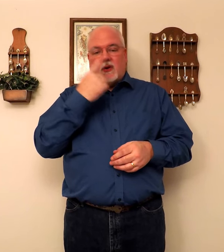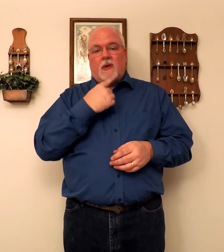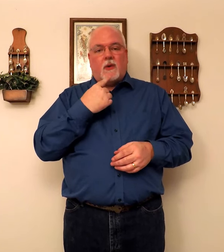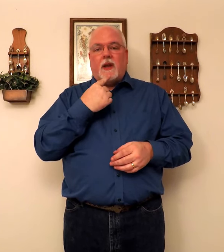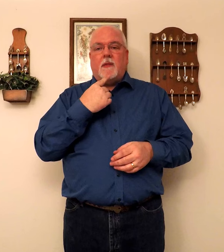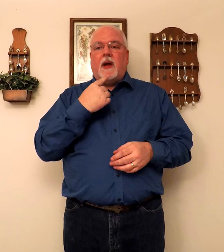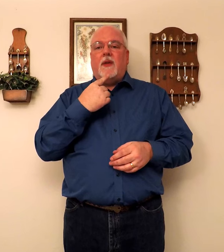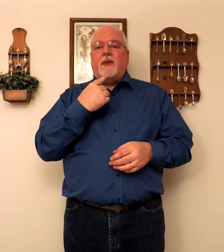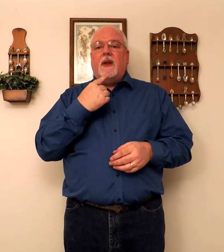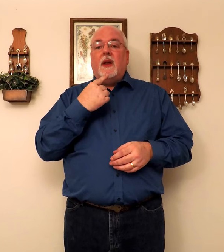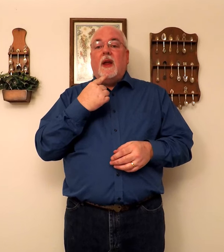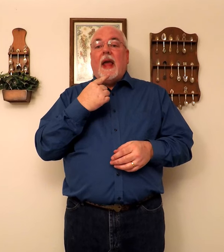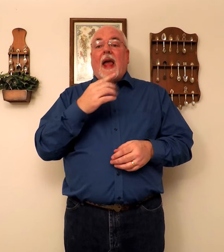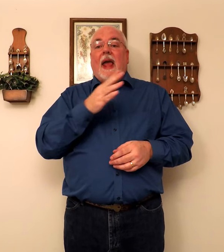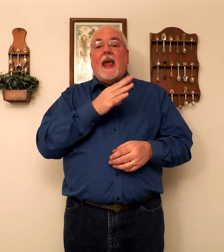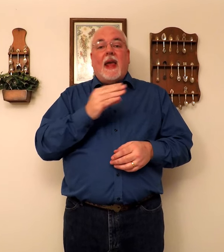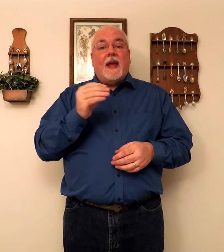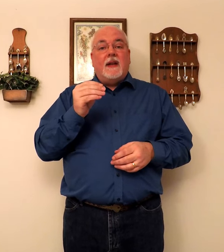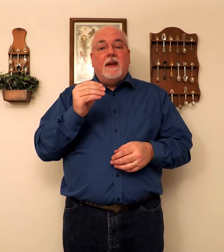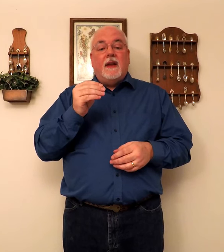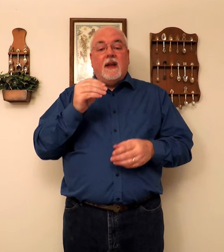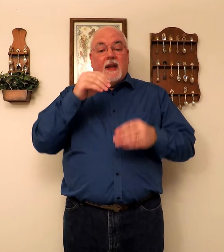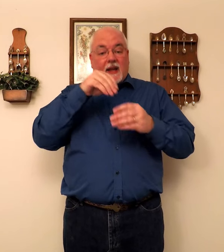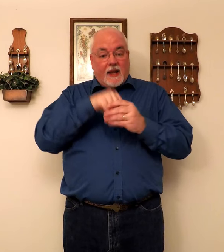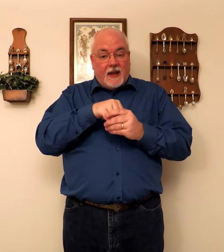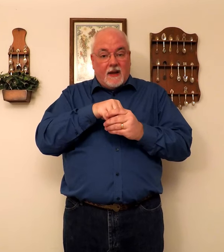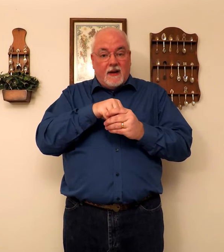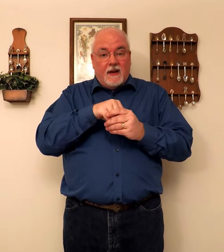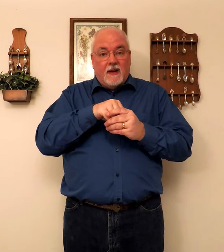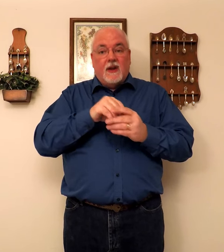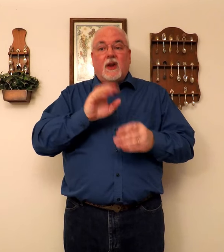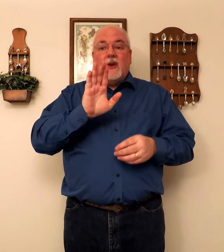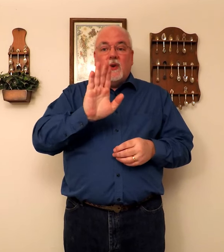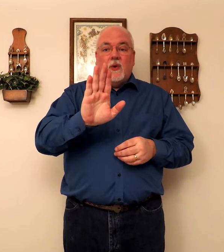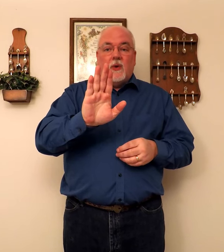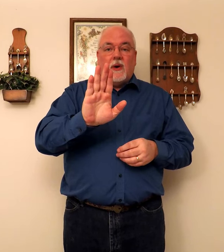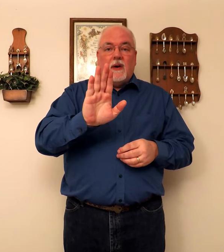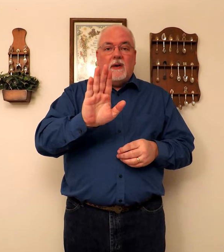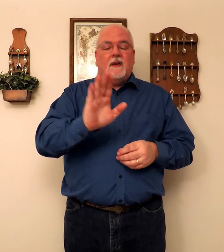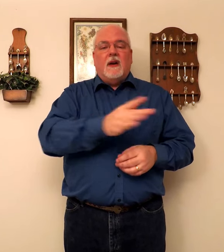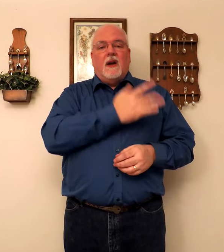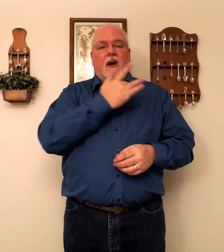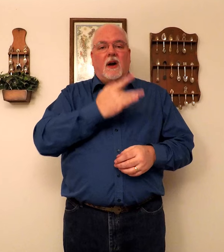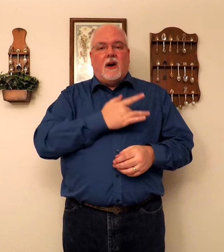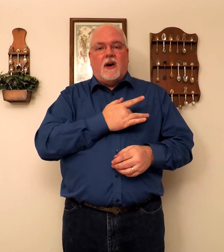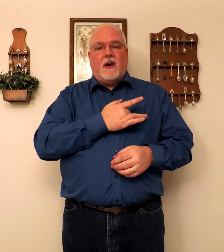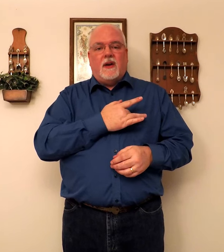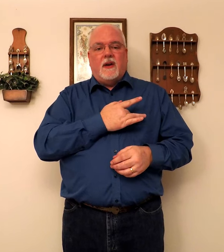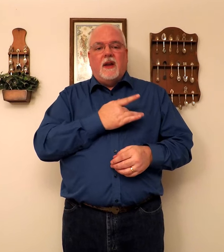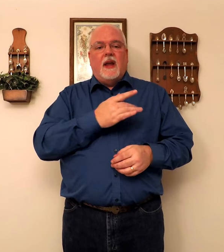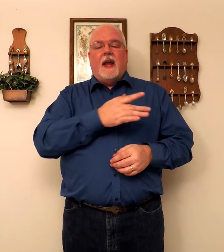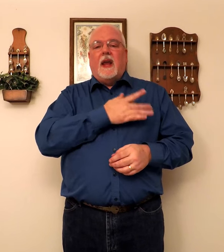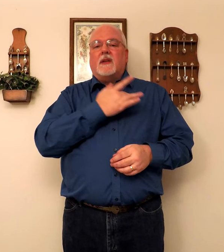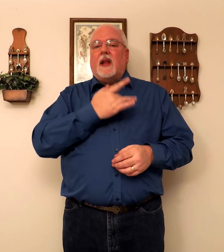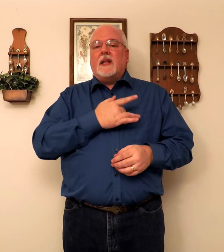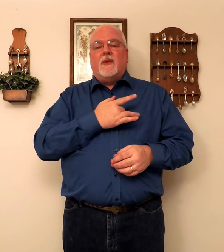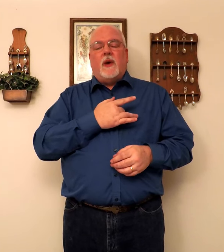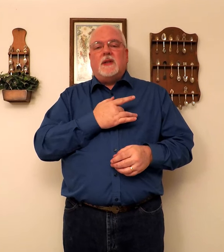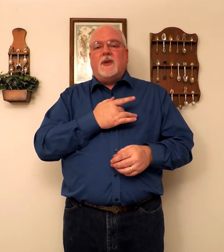circle around the mouth. And in your heart. And there's lots of ways to